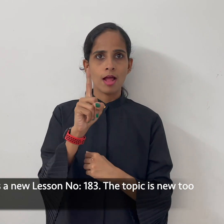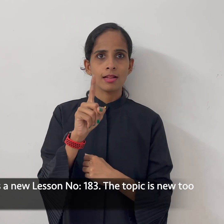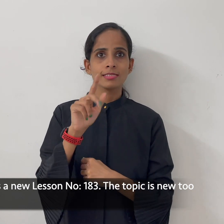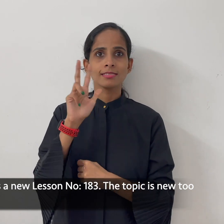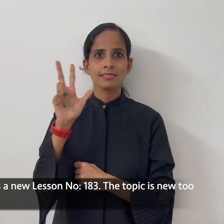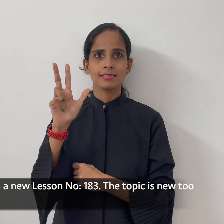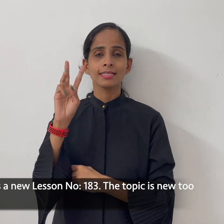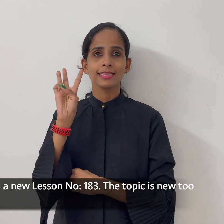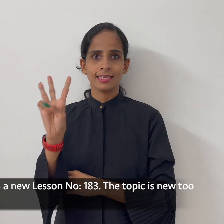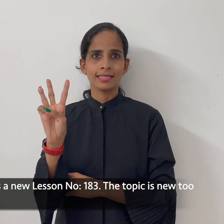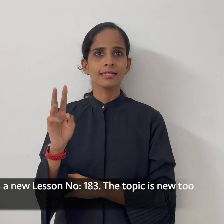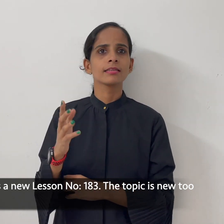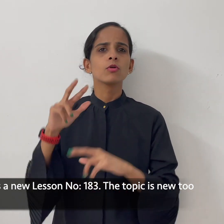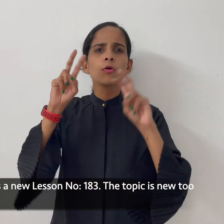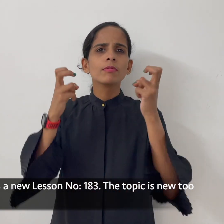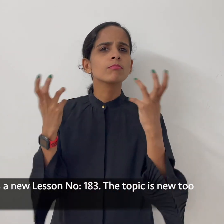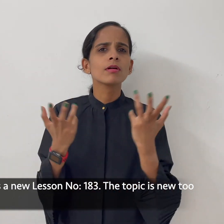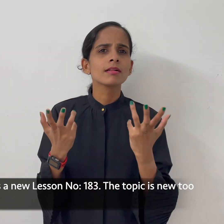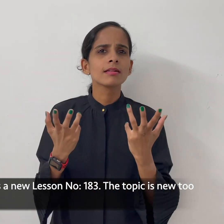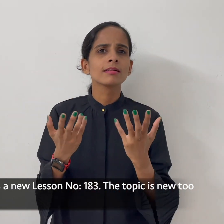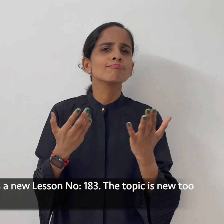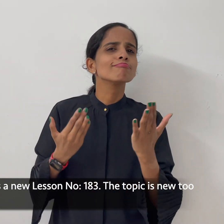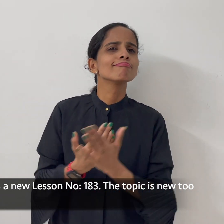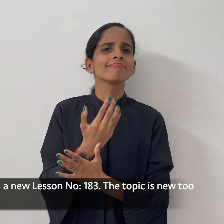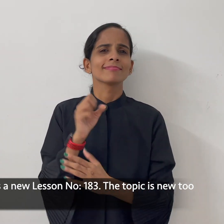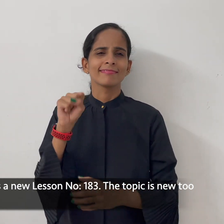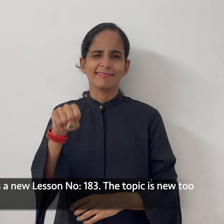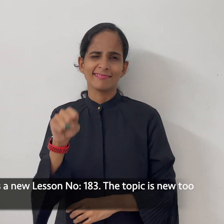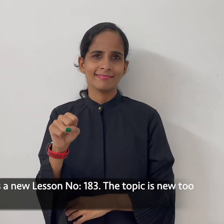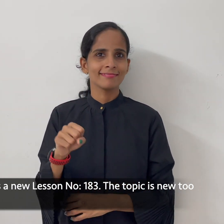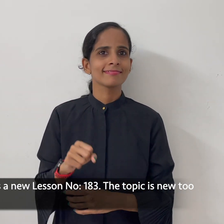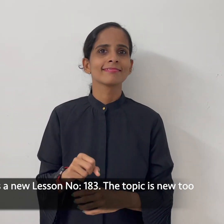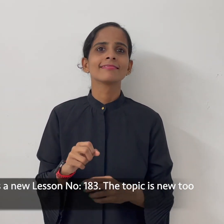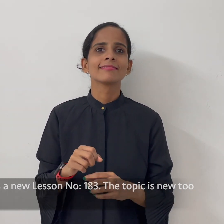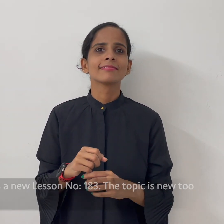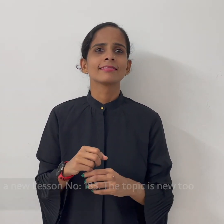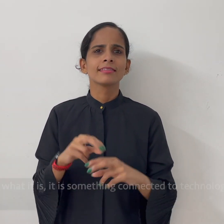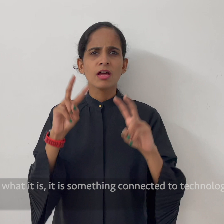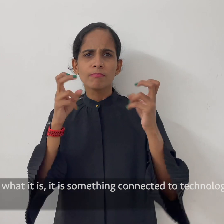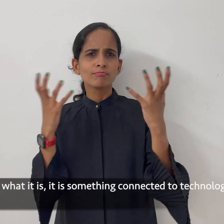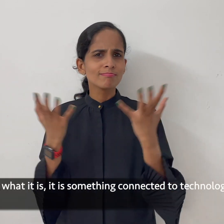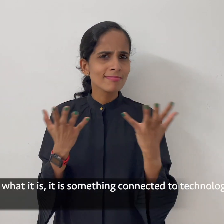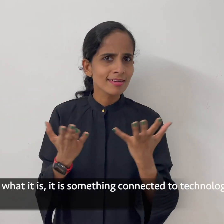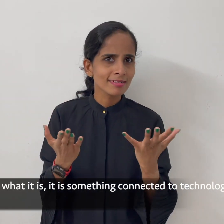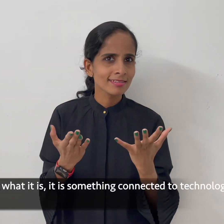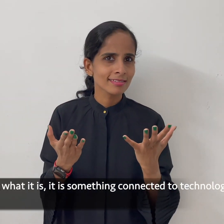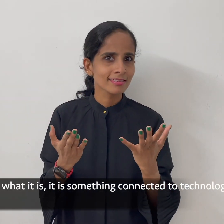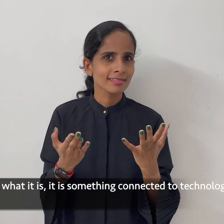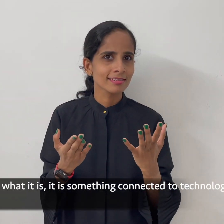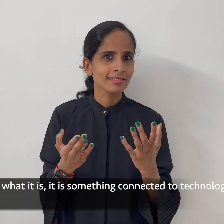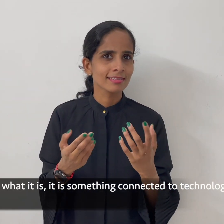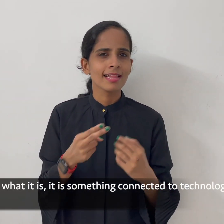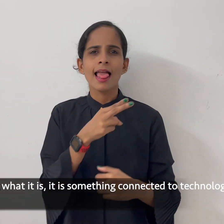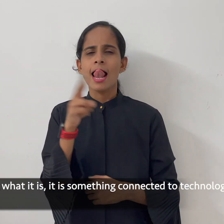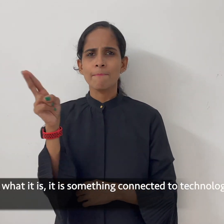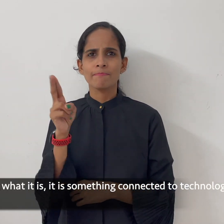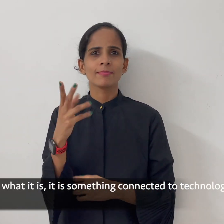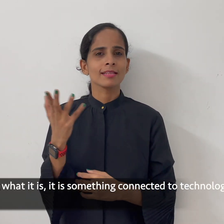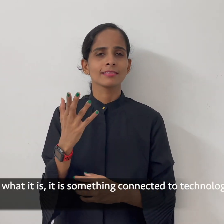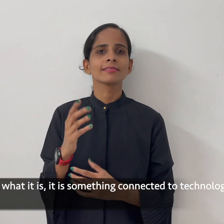the topic is new too if you're wondering what the title is it